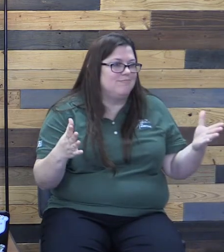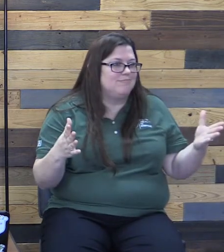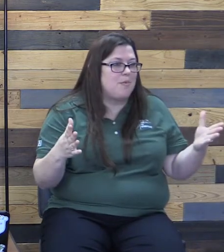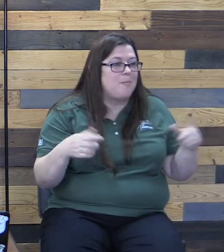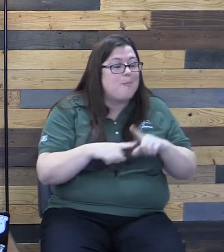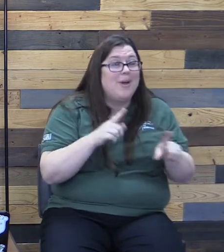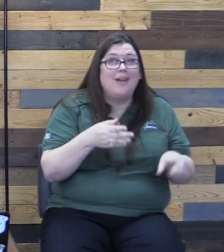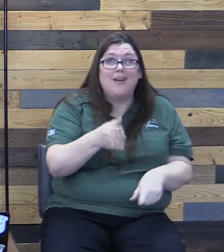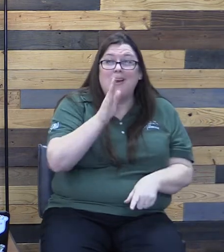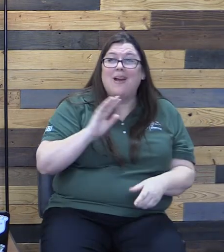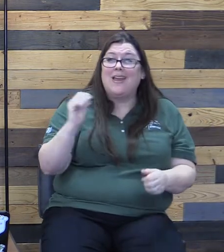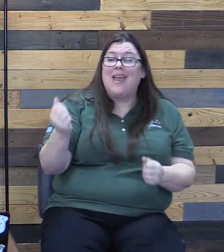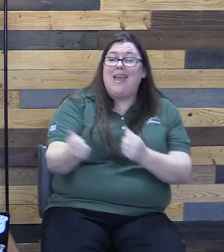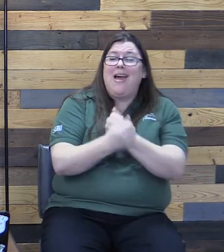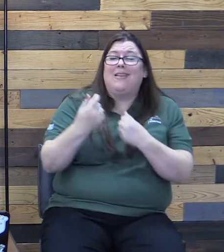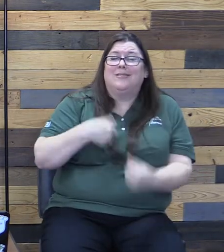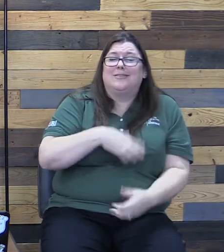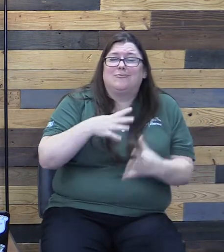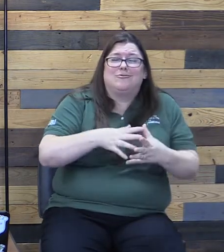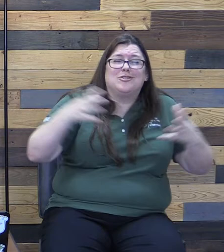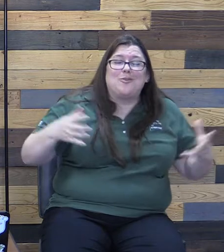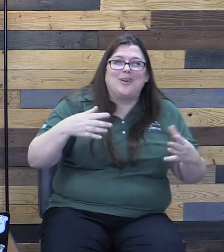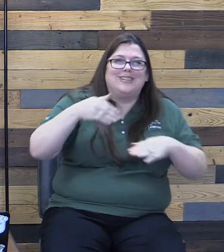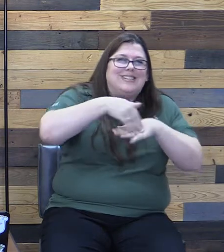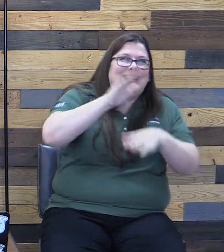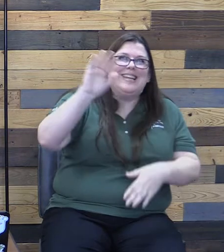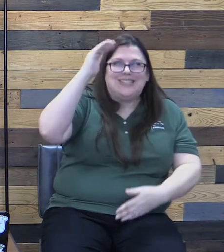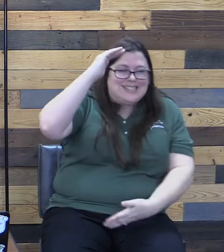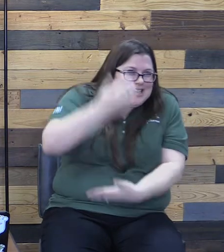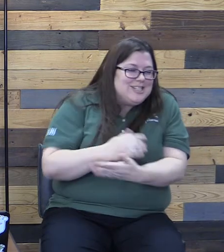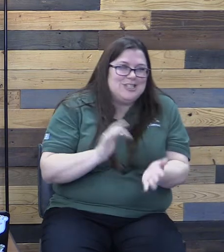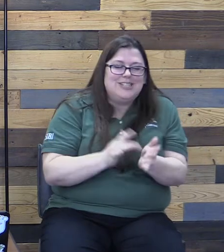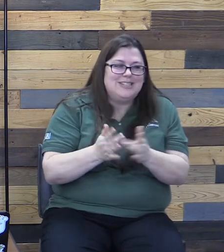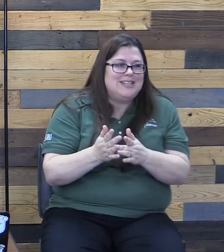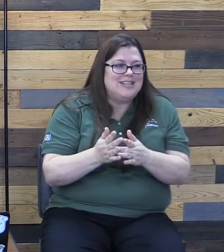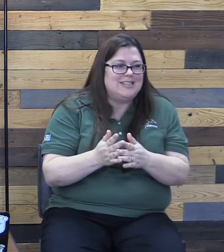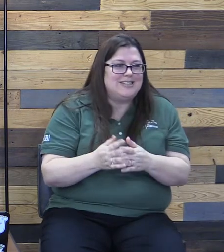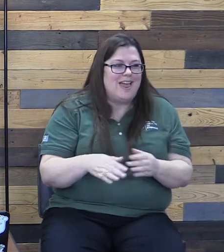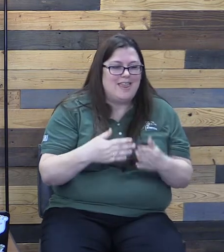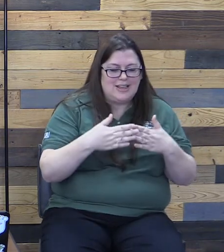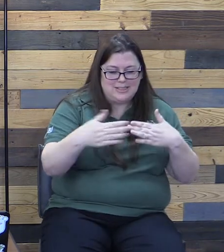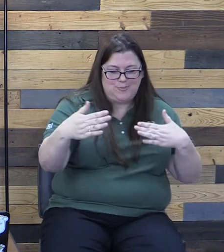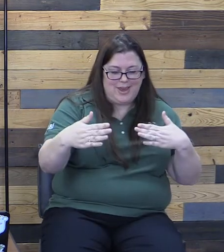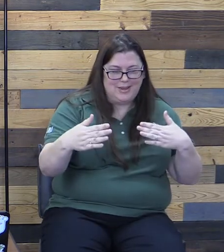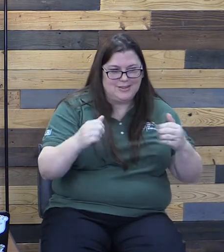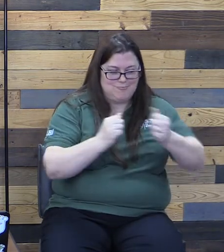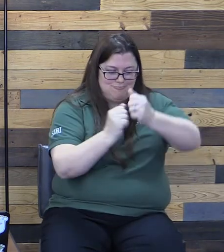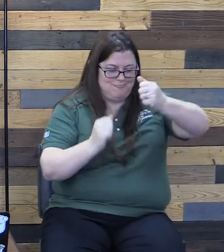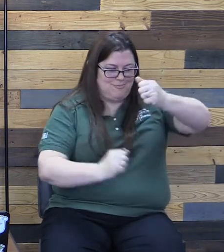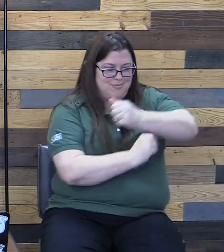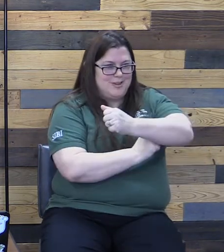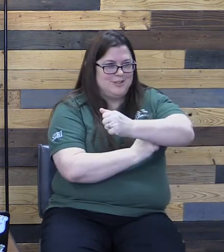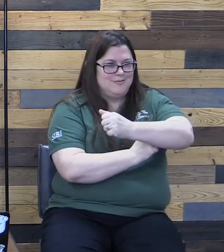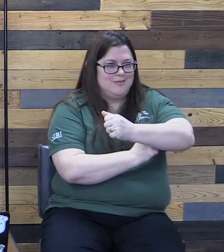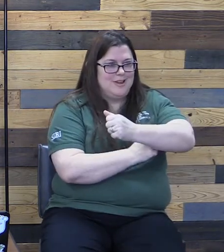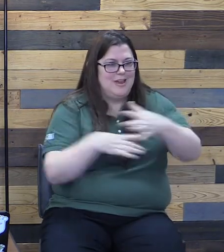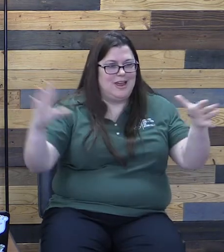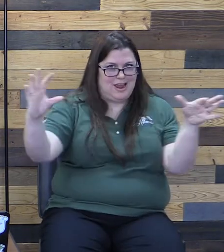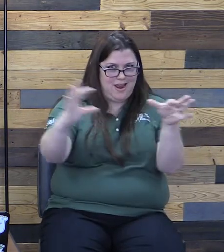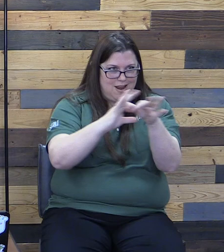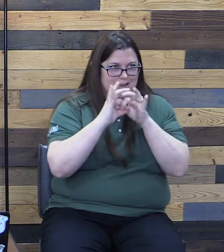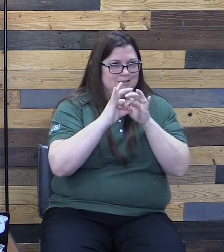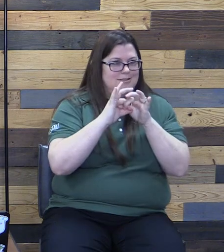his son, Jesus, to be able to repair that. He bridged the gap for us. Not through just a word, but through